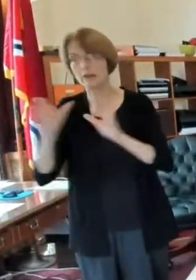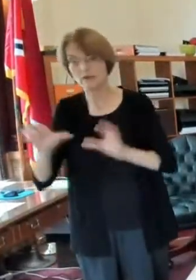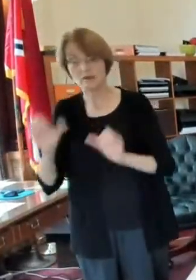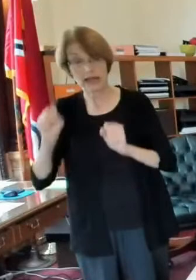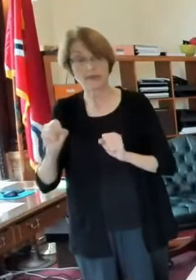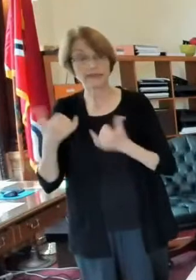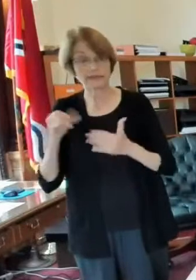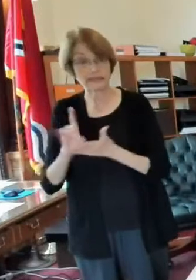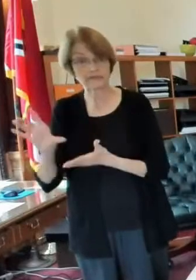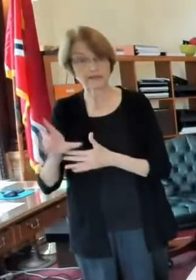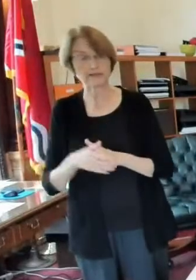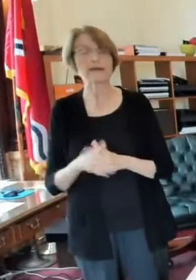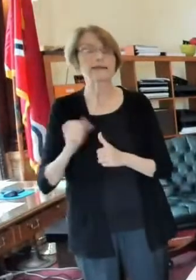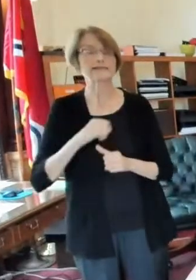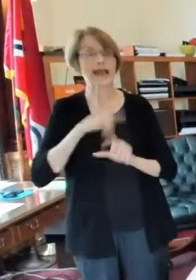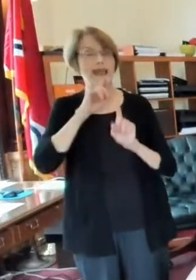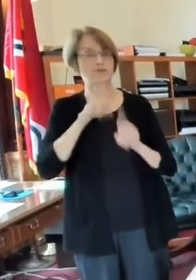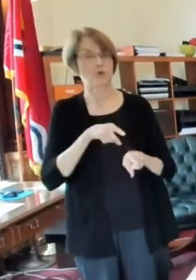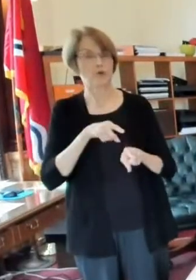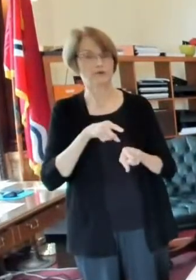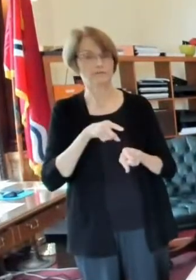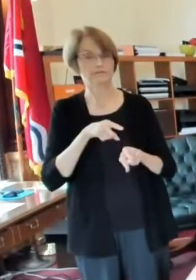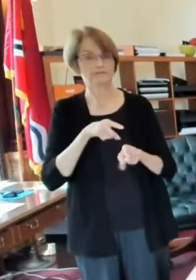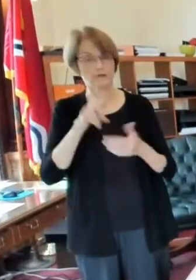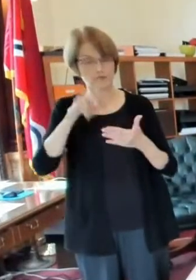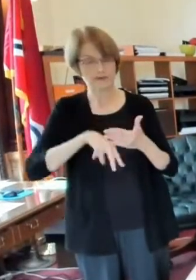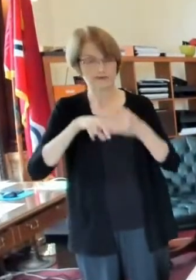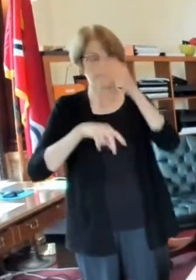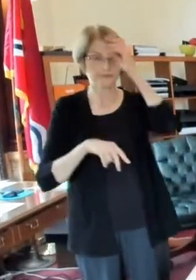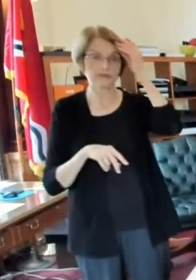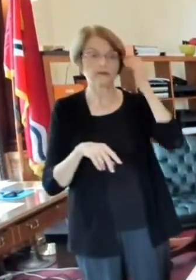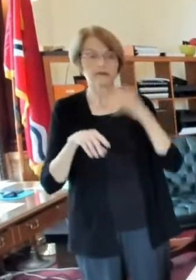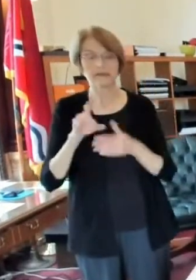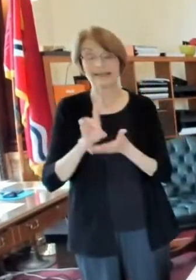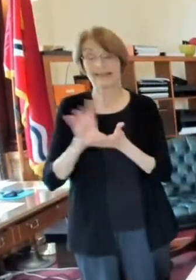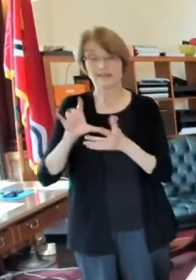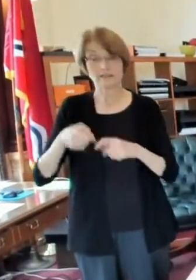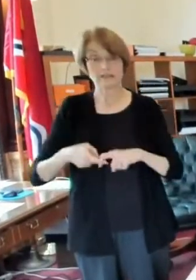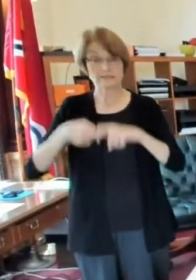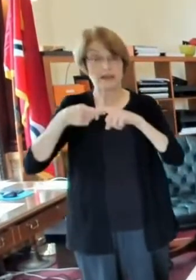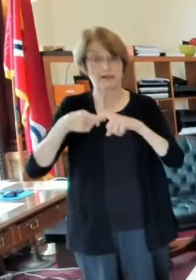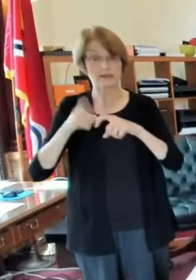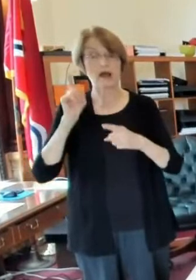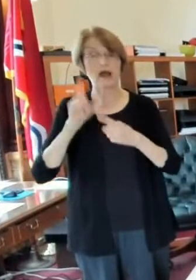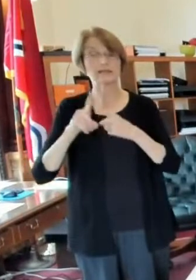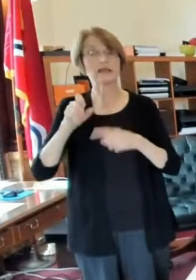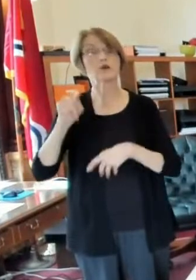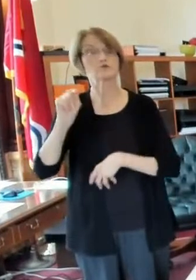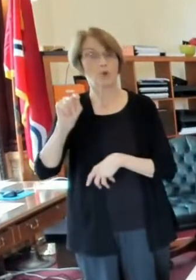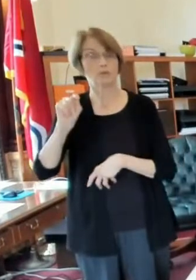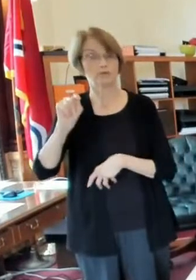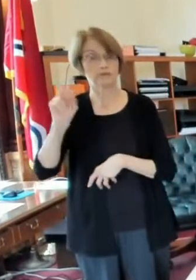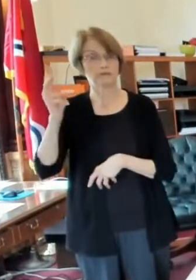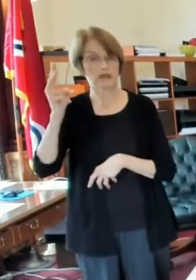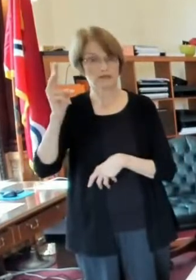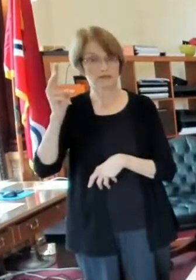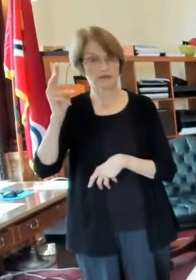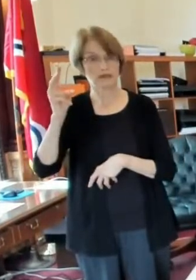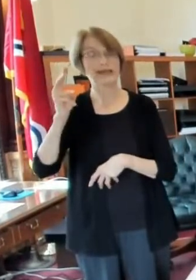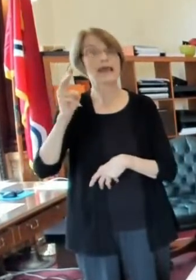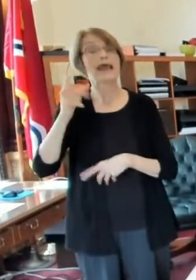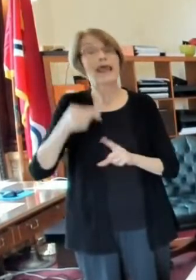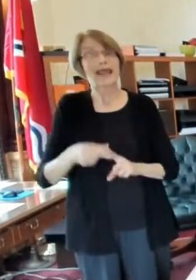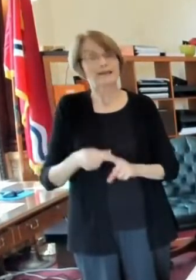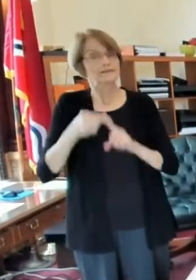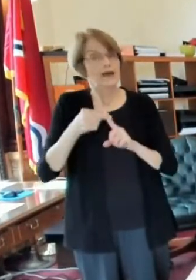so here's what it says uh evictions are suspended until october the second except